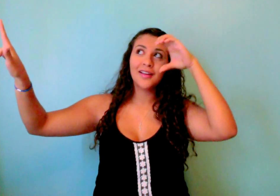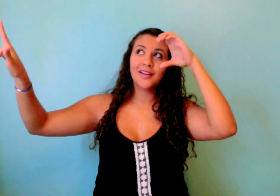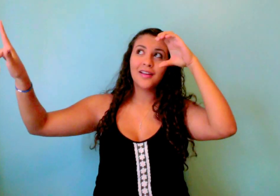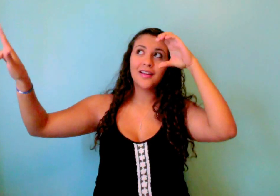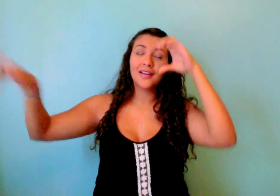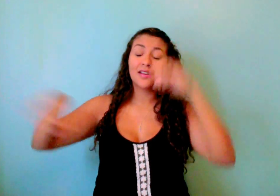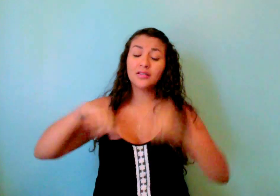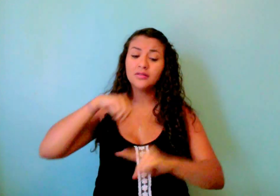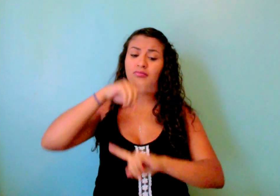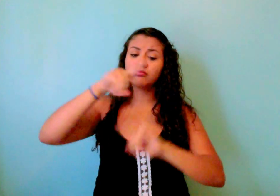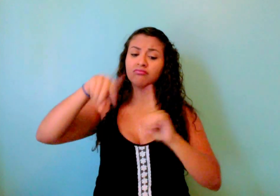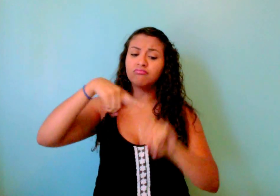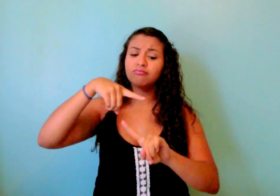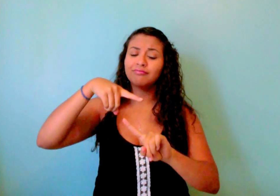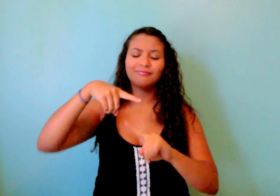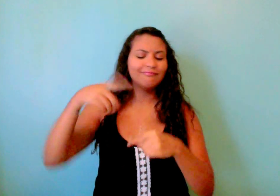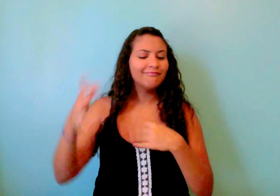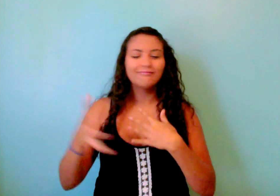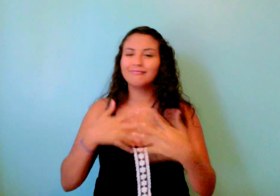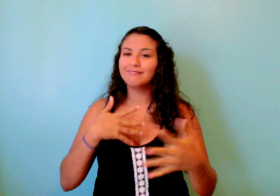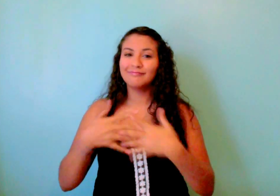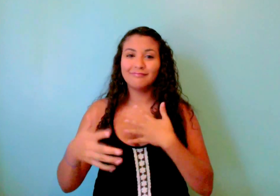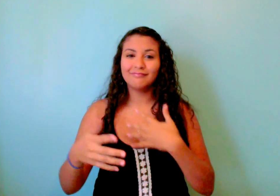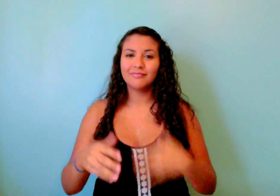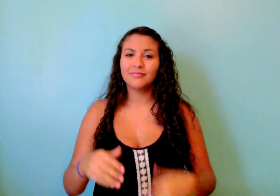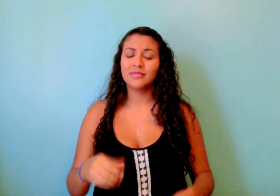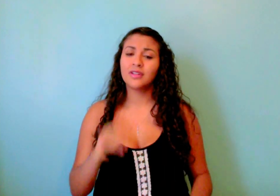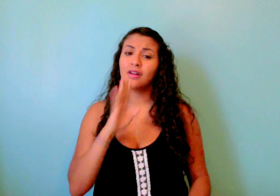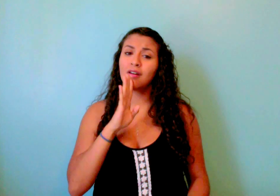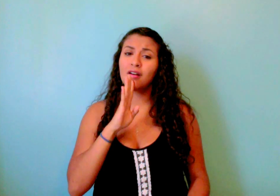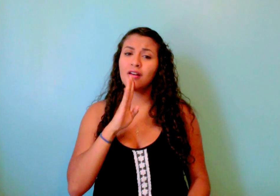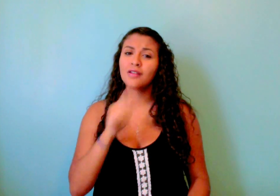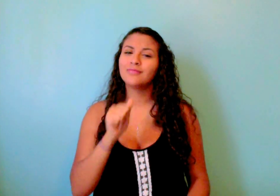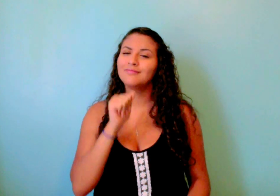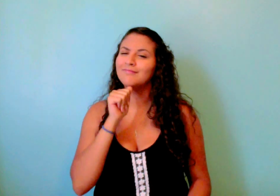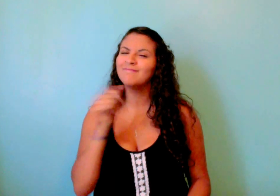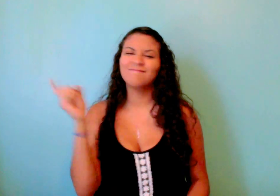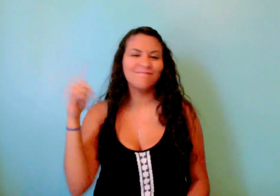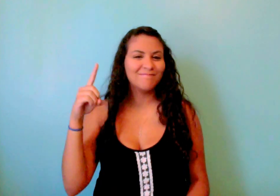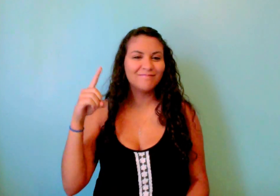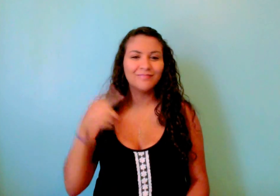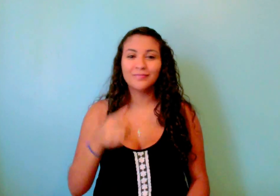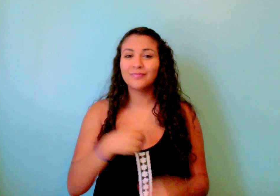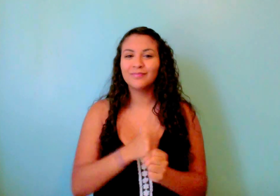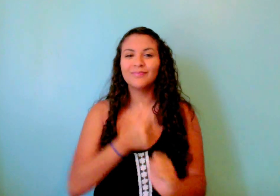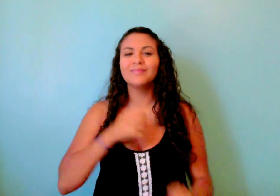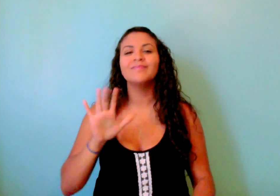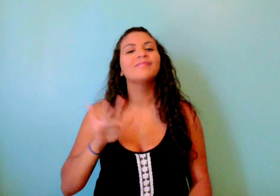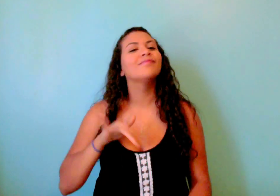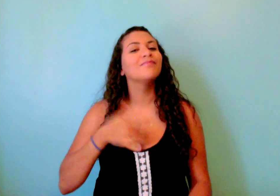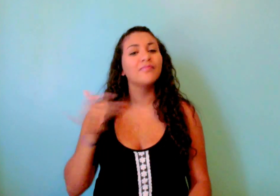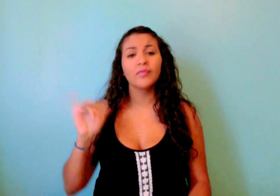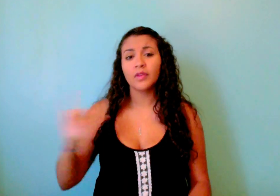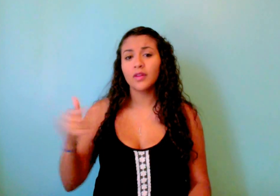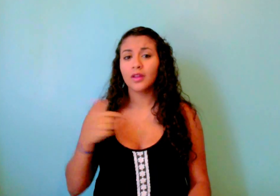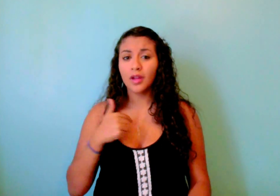moon, day or night We don't have to say a word Cause you make me feel like